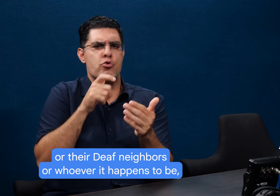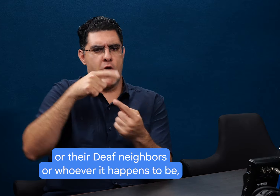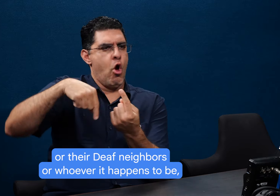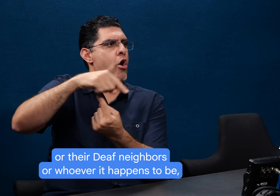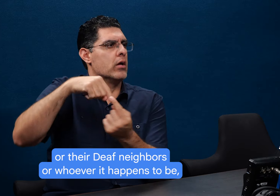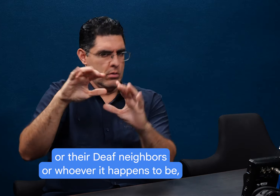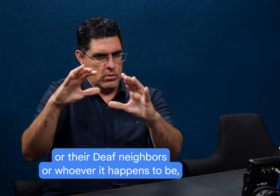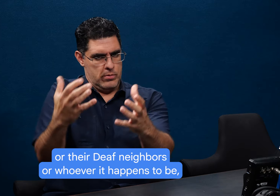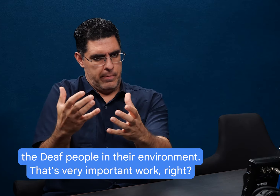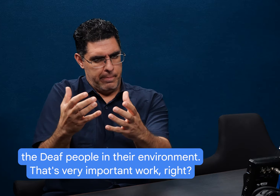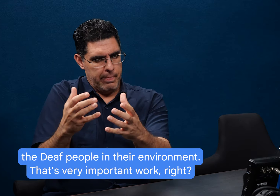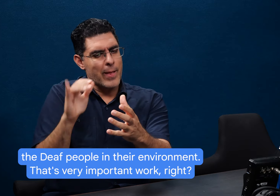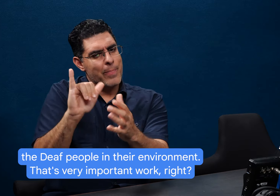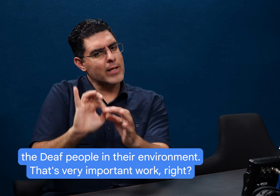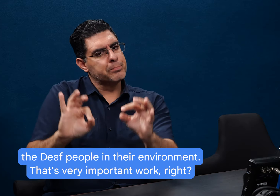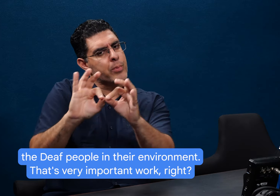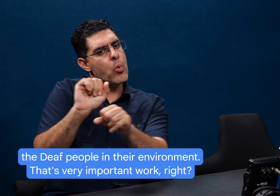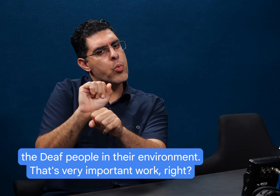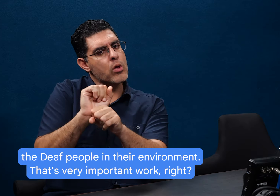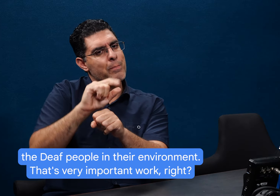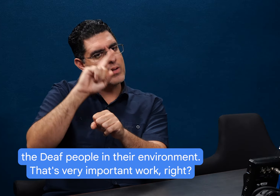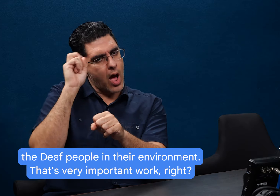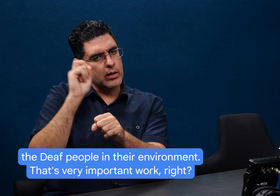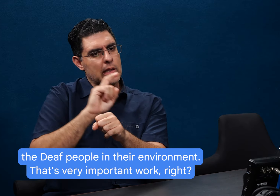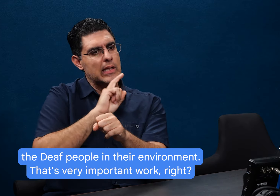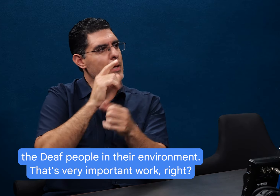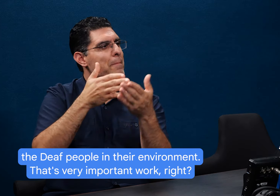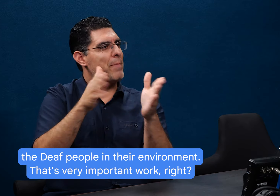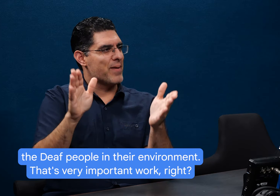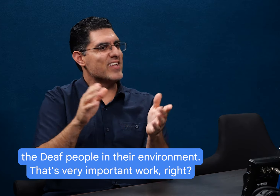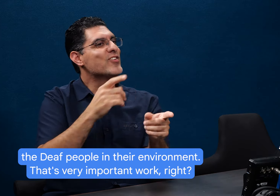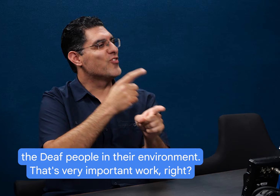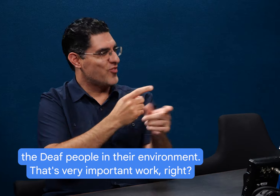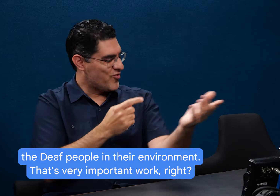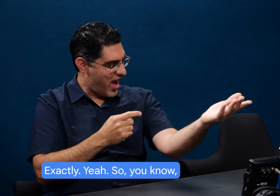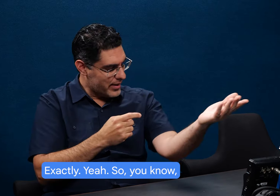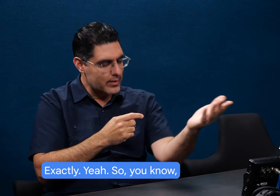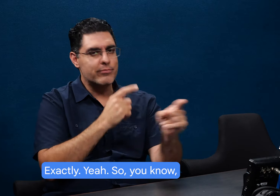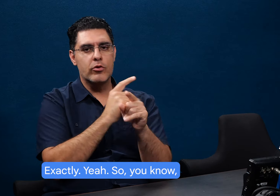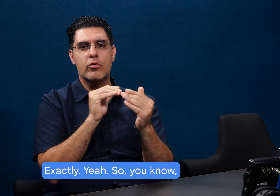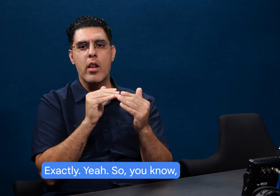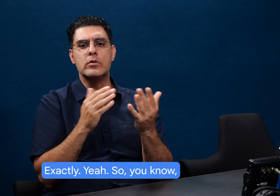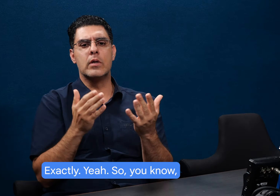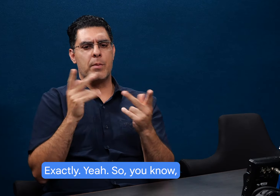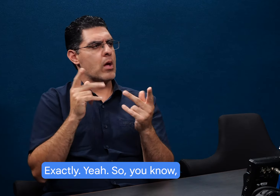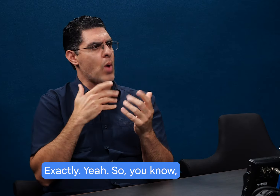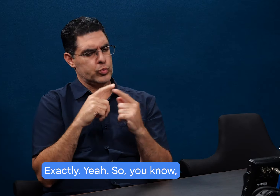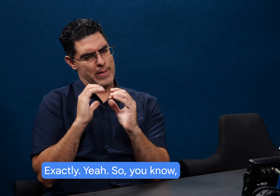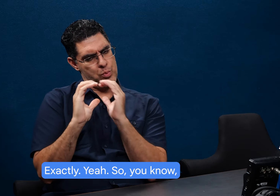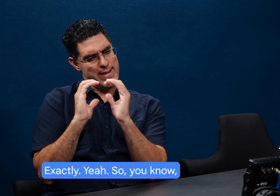deaf neighbors or whoever it happens to be, the deaf people in their environment. Uh, that's very important work. Right. Exactly. Yeah.